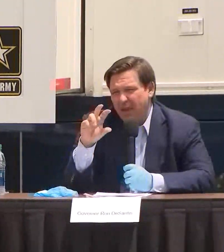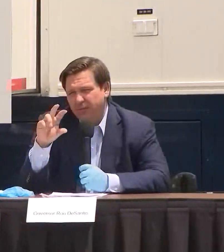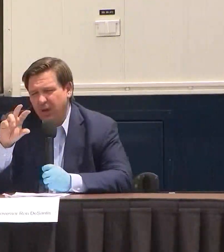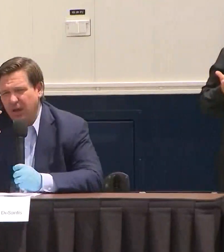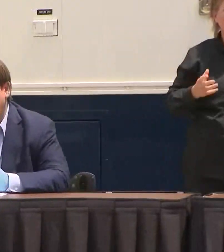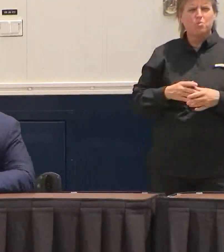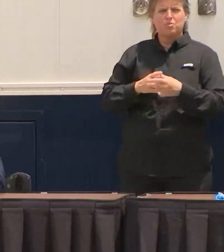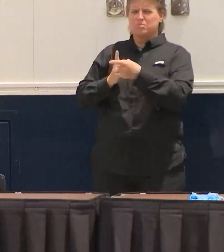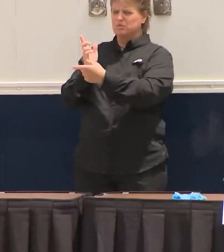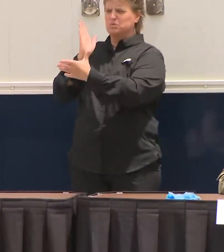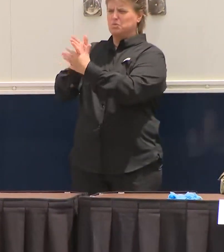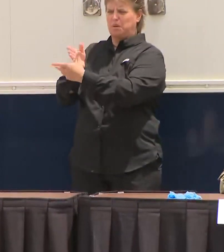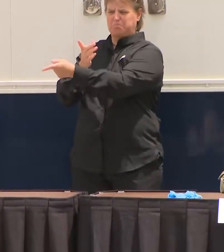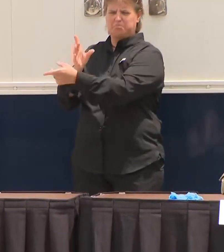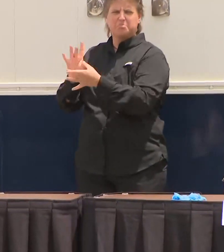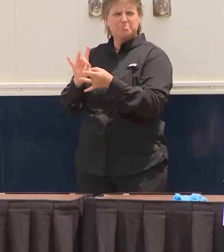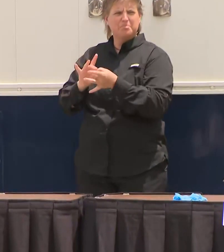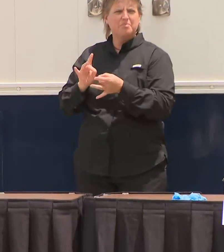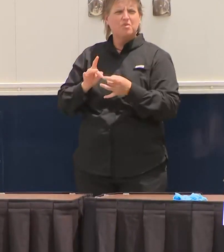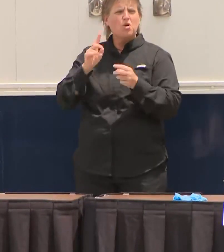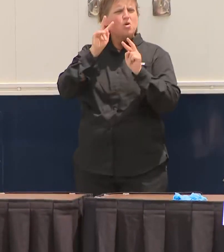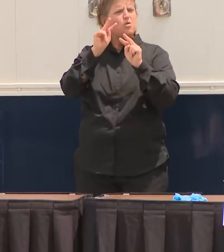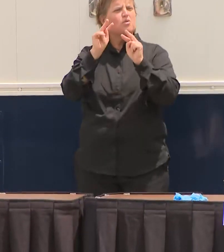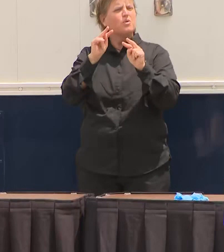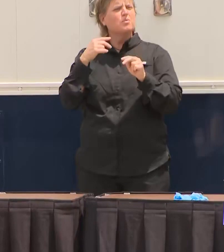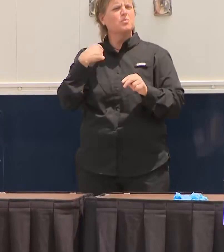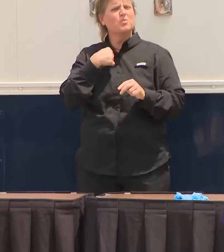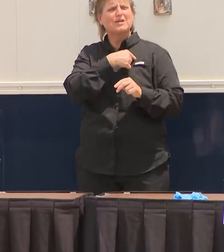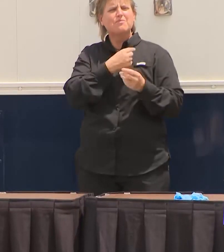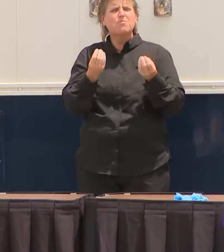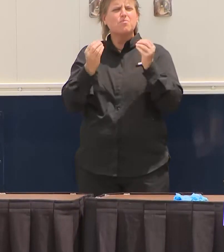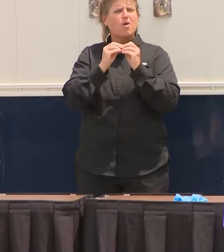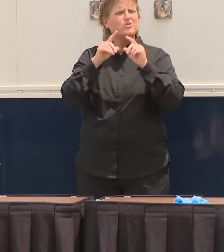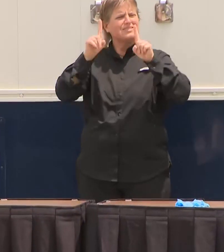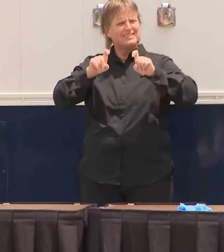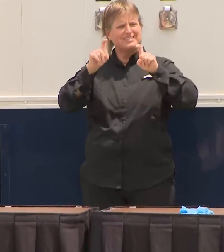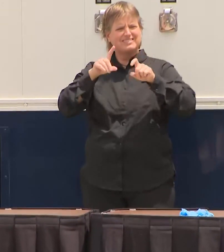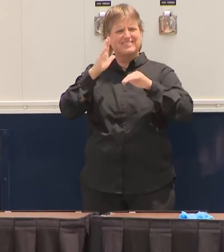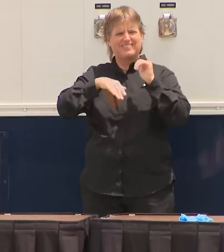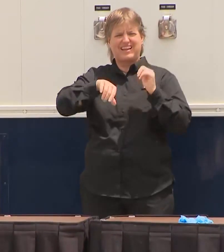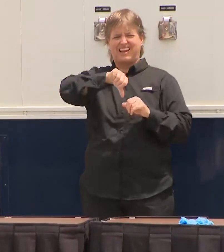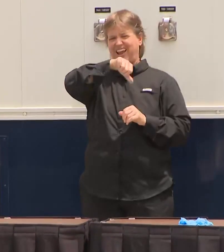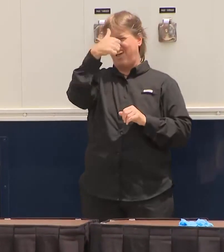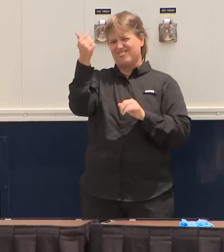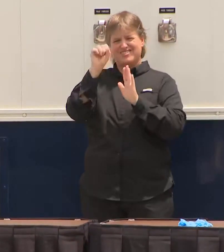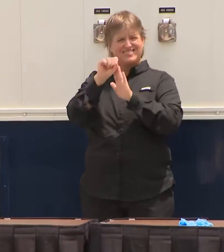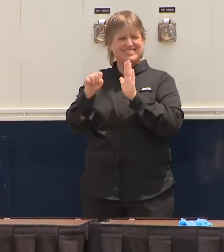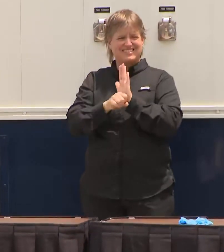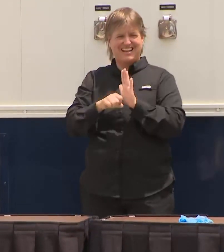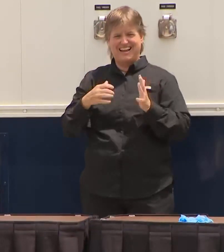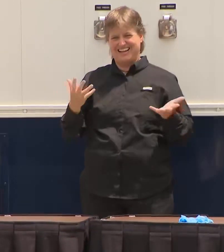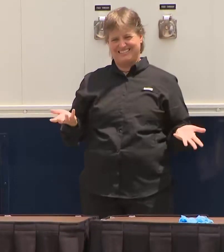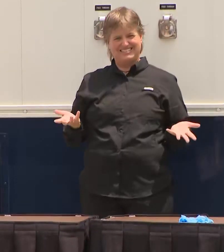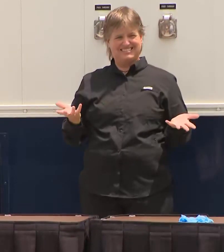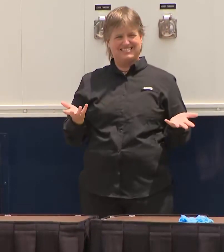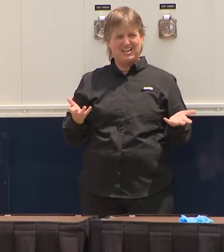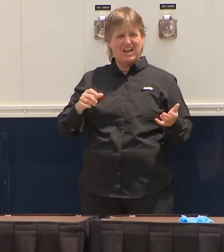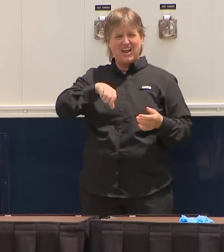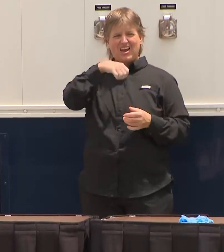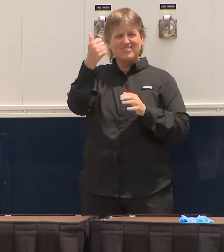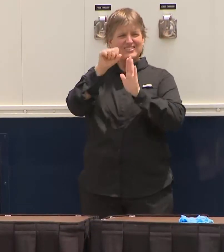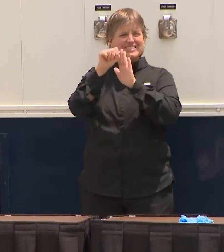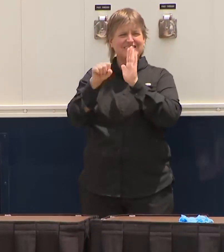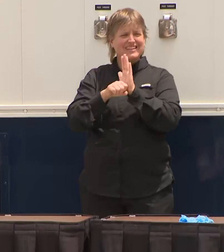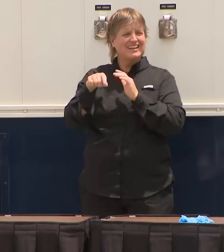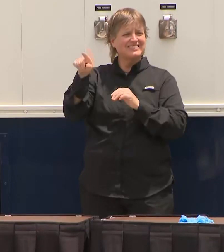we have expanded testing more here than just about anywhere. There are states that have more positive test